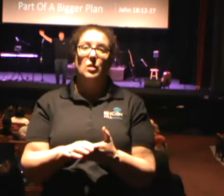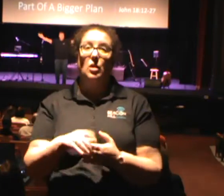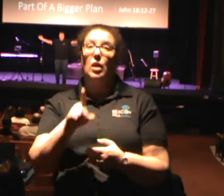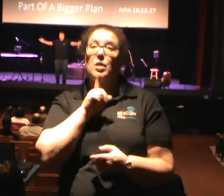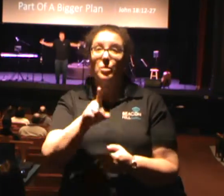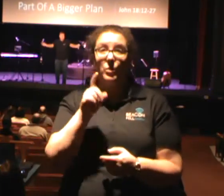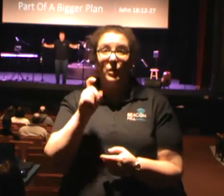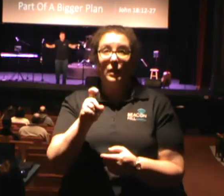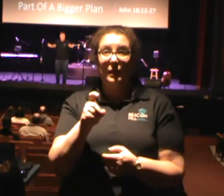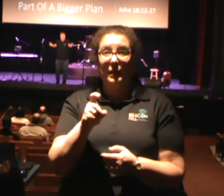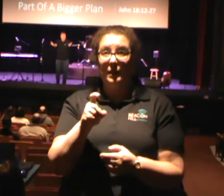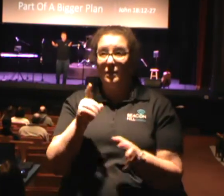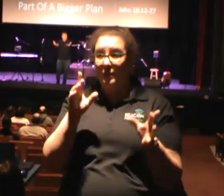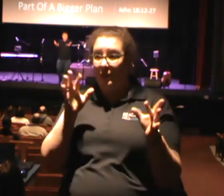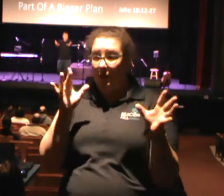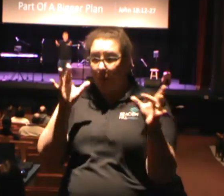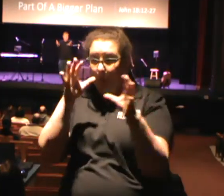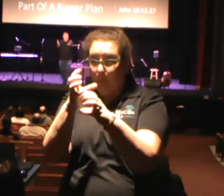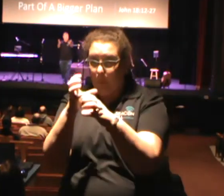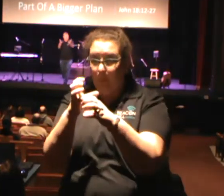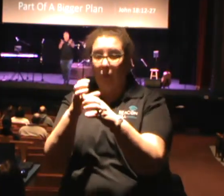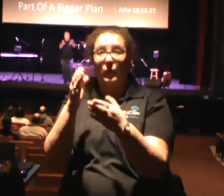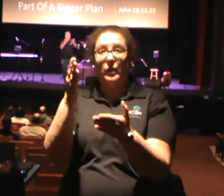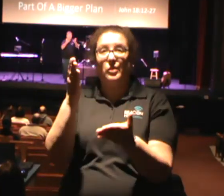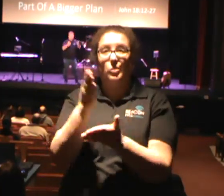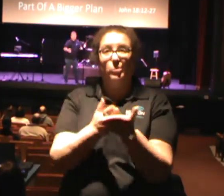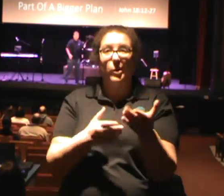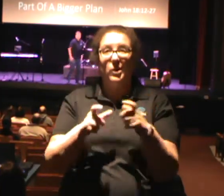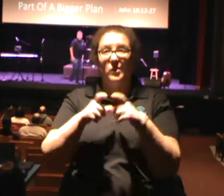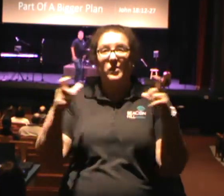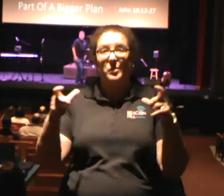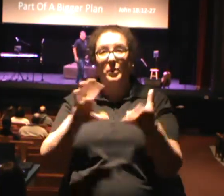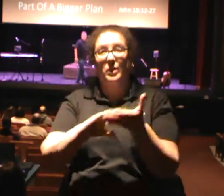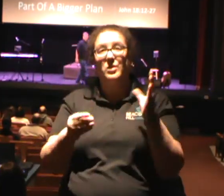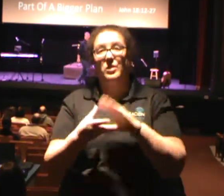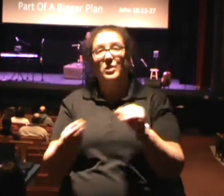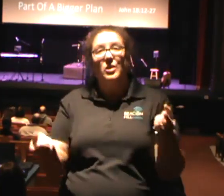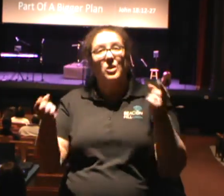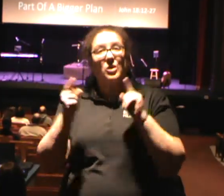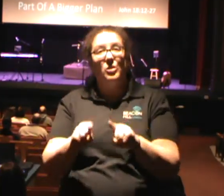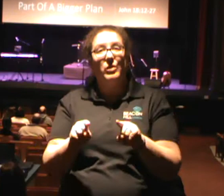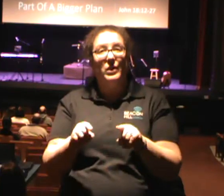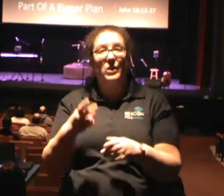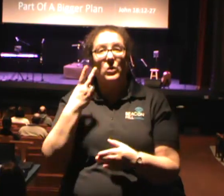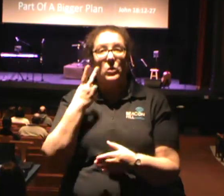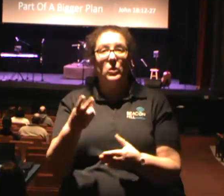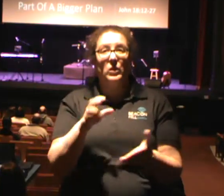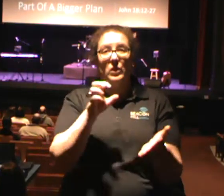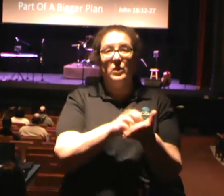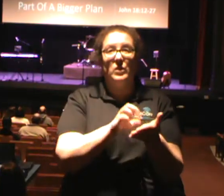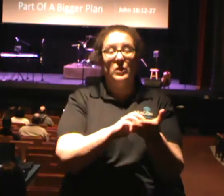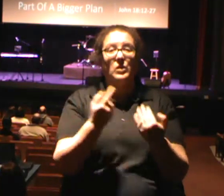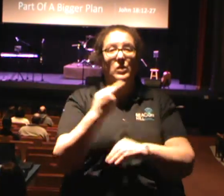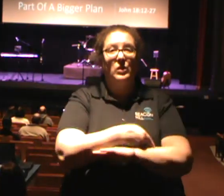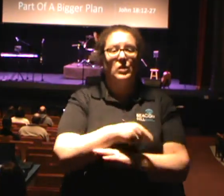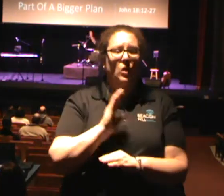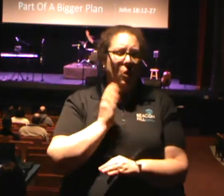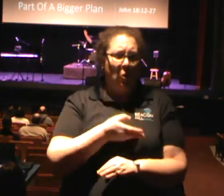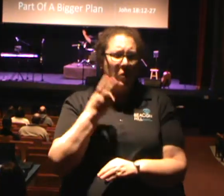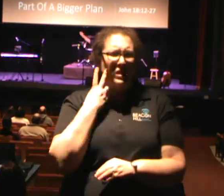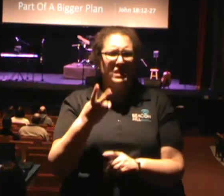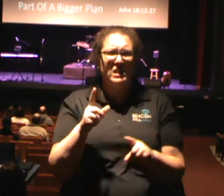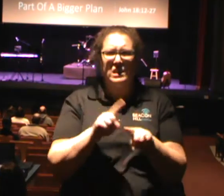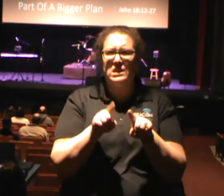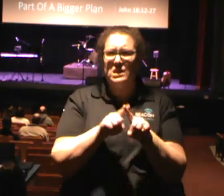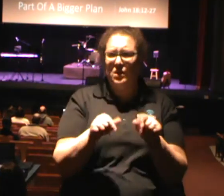all working together as part of a bigger story. And when you look at the passage today, we start to see different scenes going on. It's almost